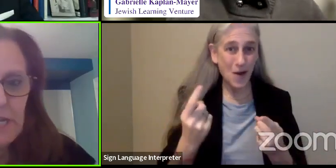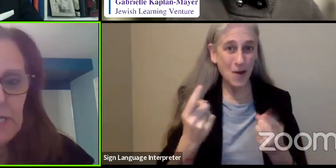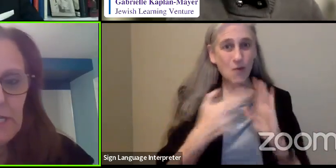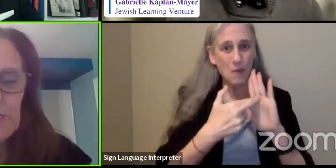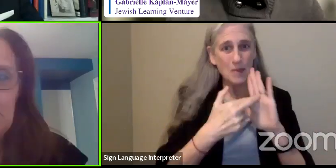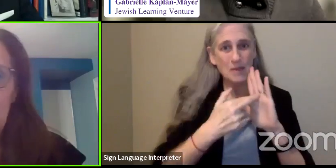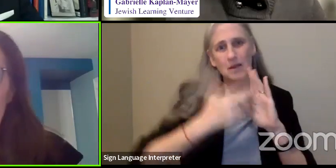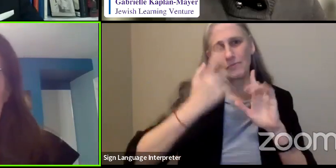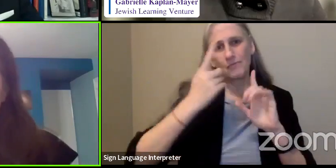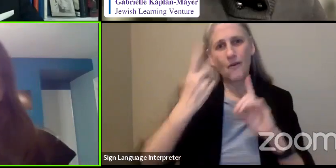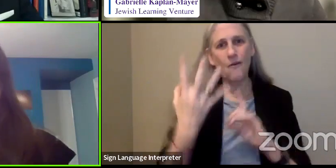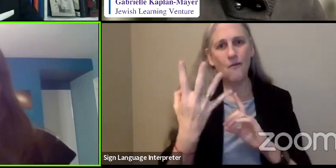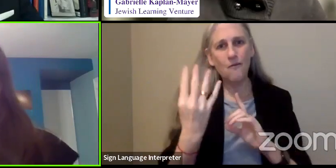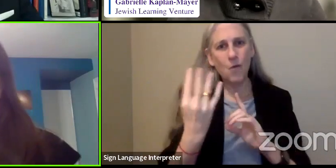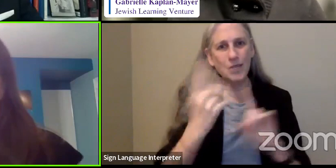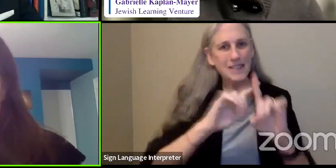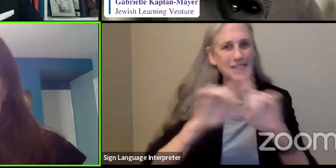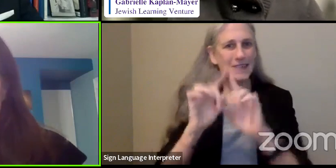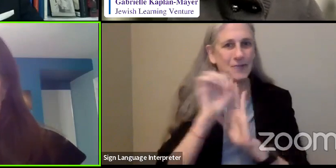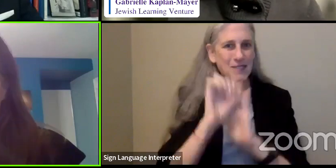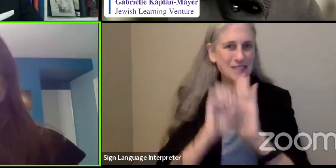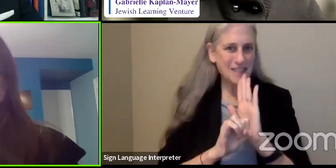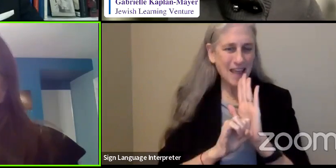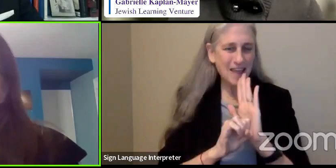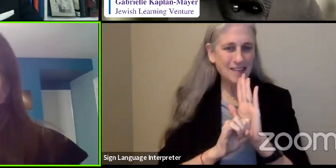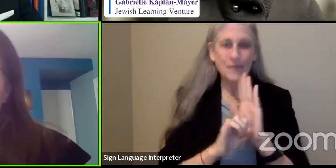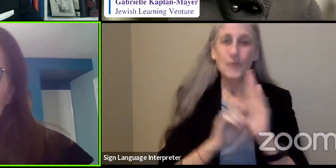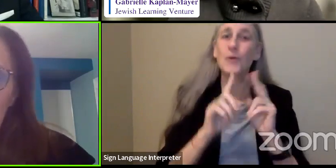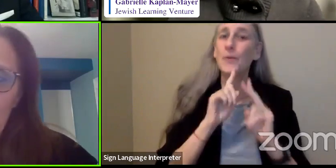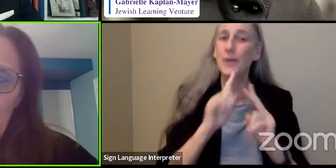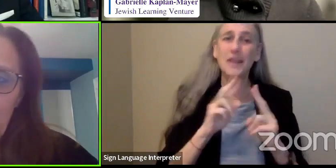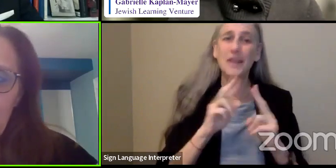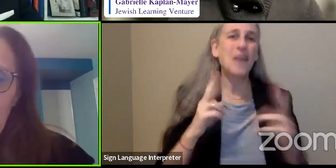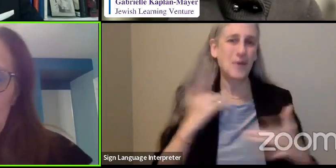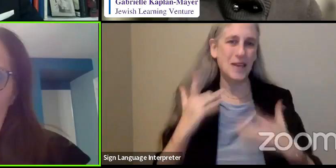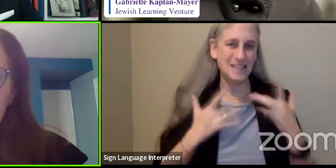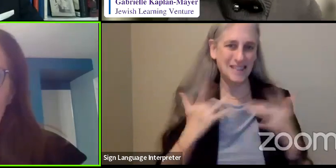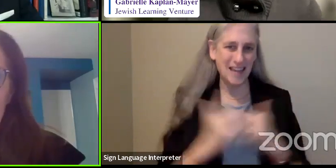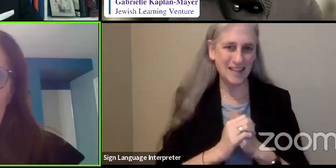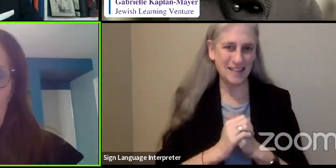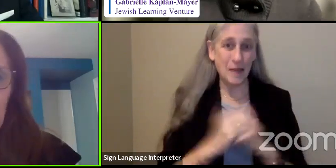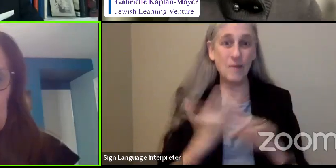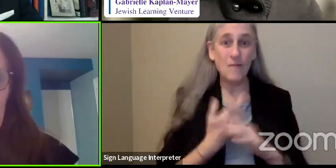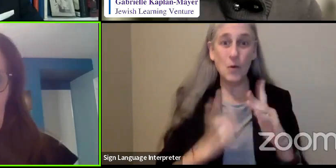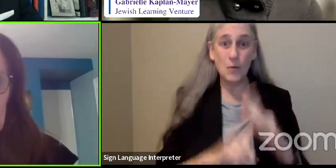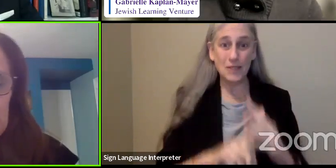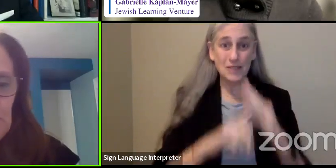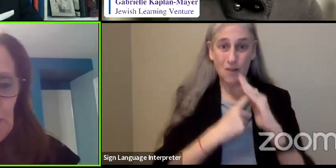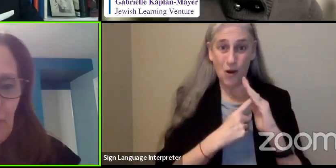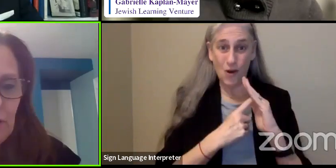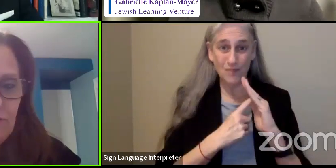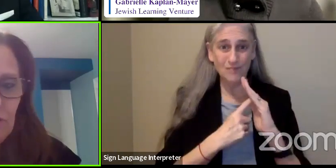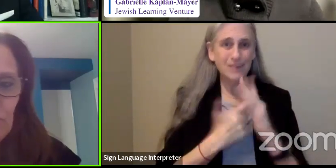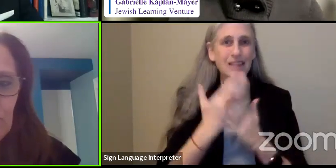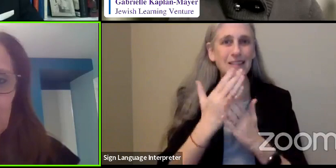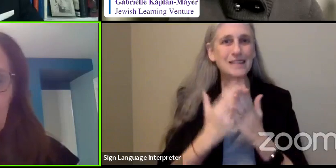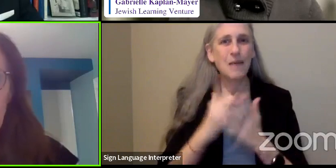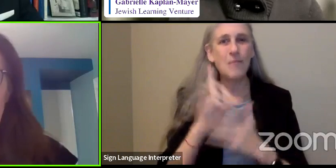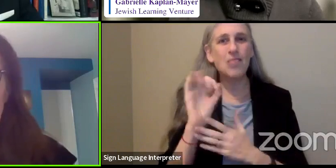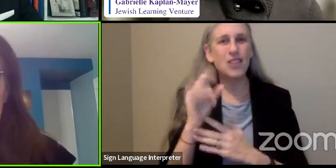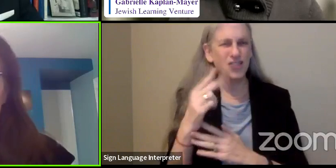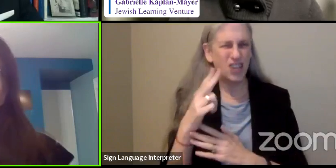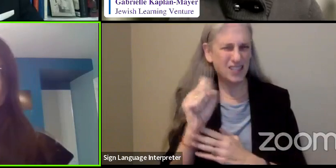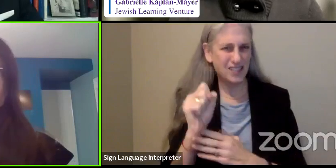14 states, so we're just very excited. Before I kick things off, I'd like to go over some logistics and make a few